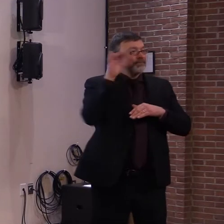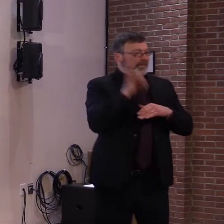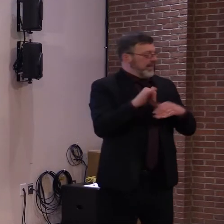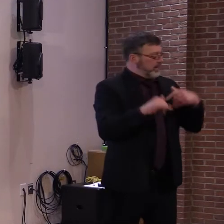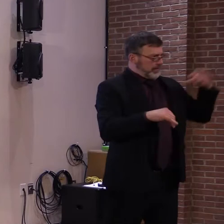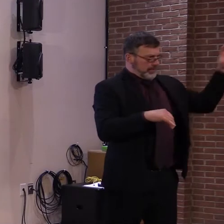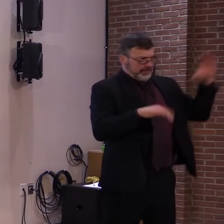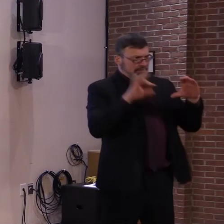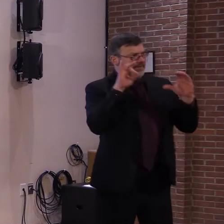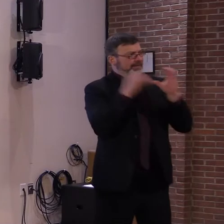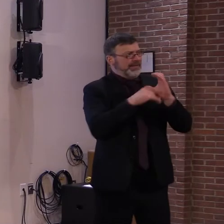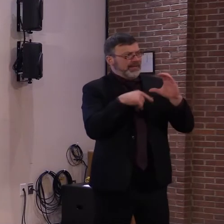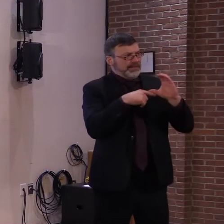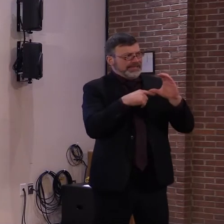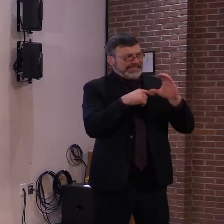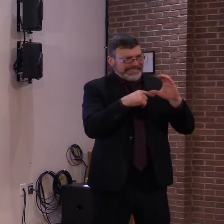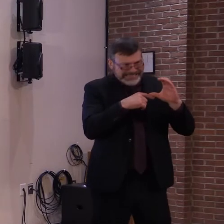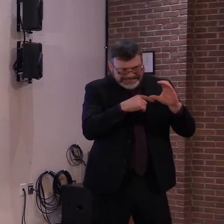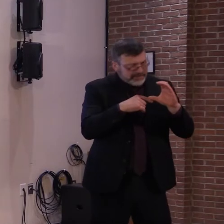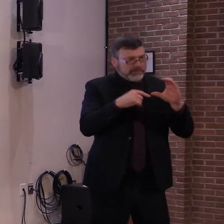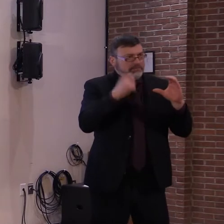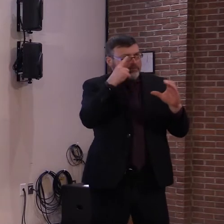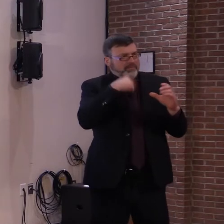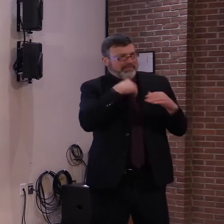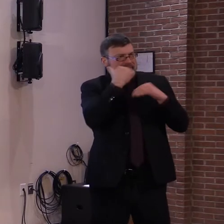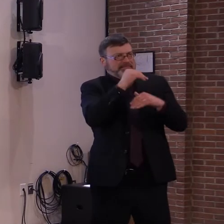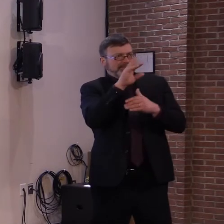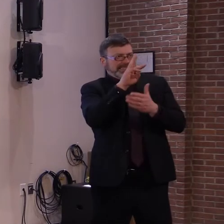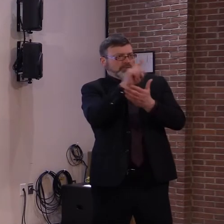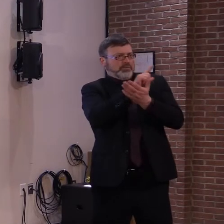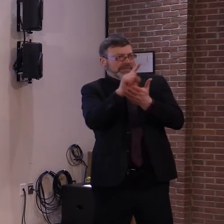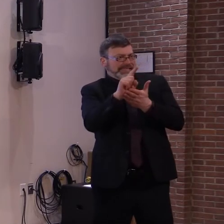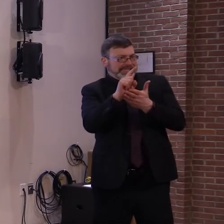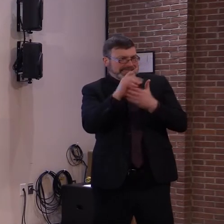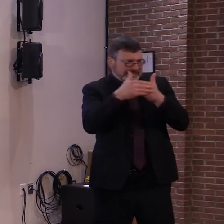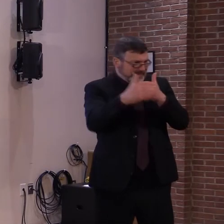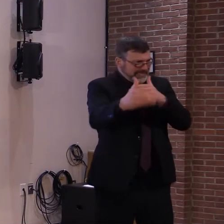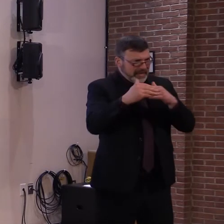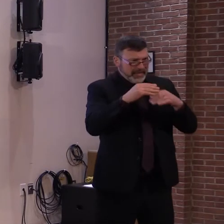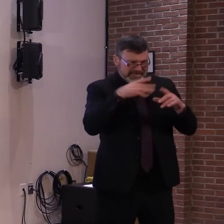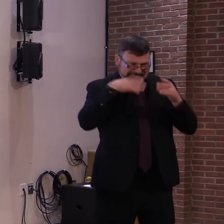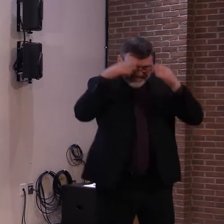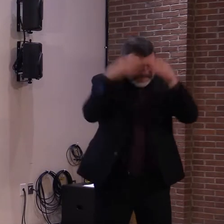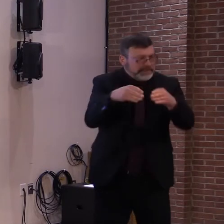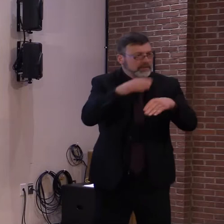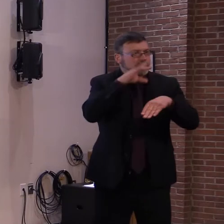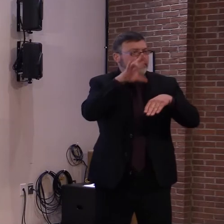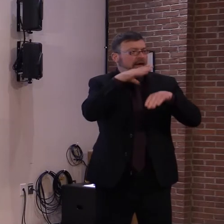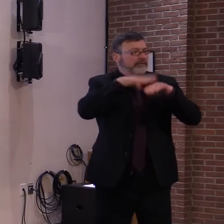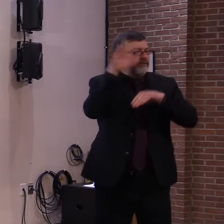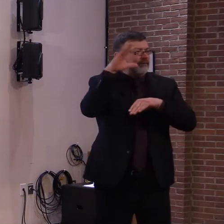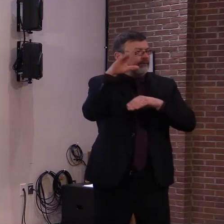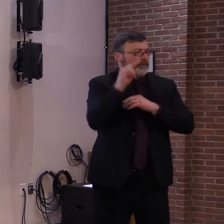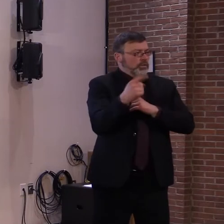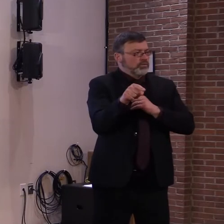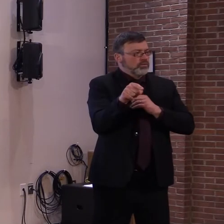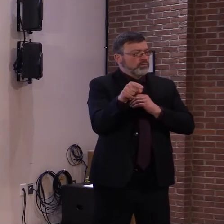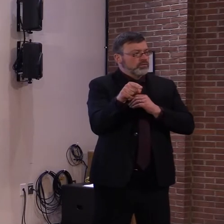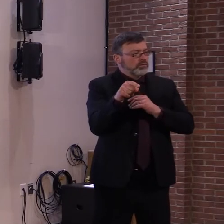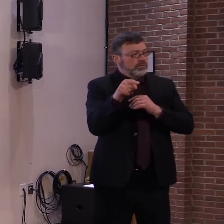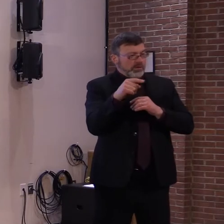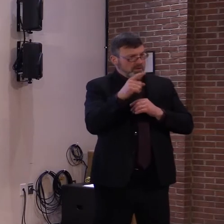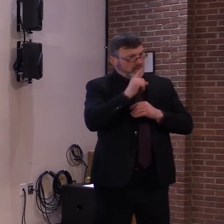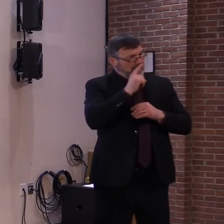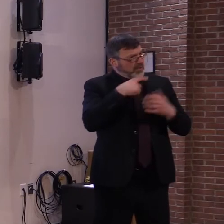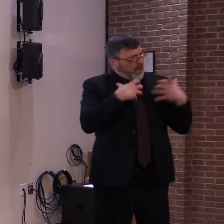to complete. Of course, what we really need is greater quantities of vaccine in the weeks ahead so that